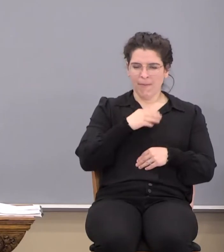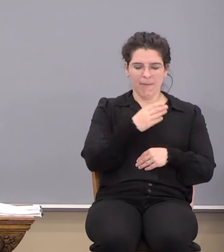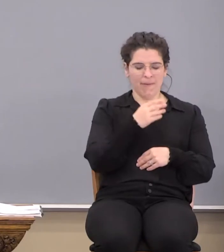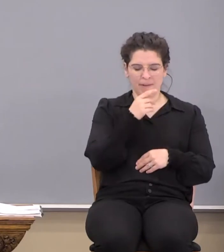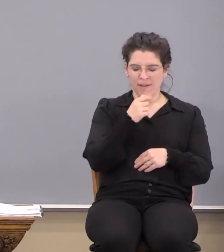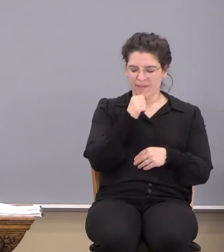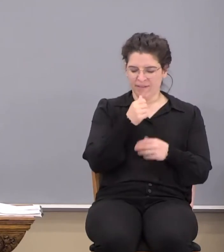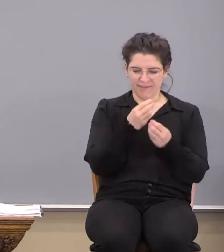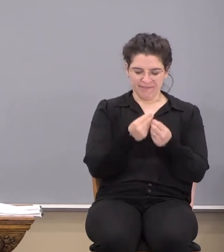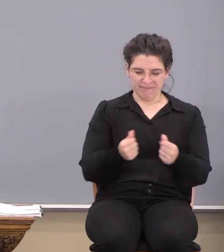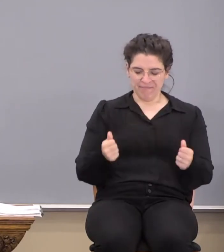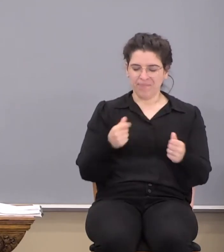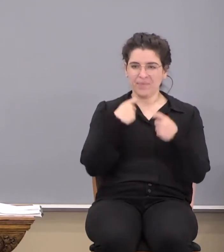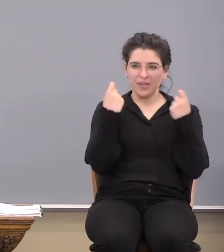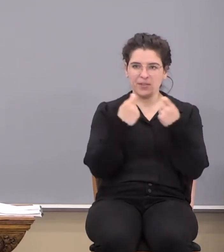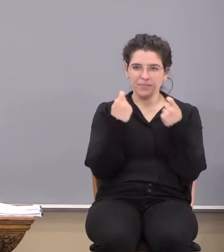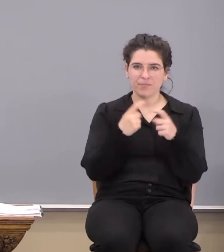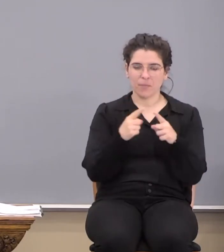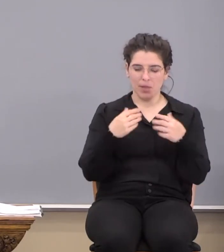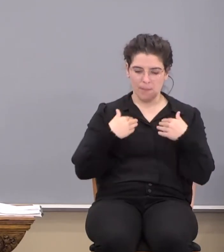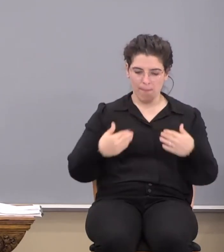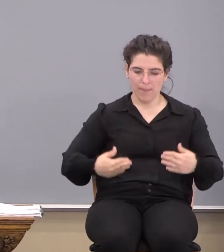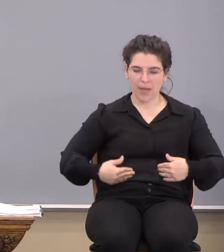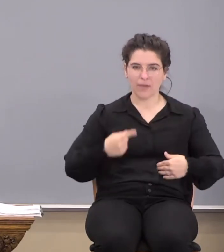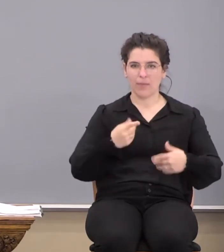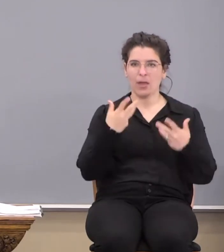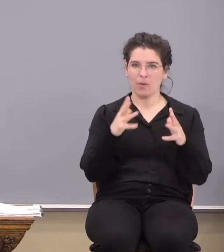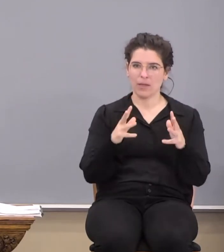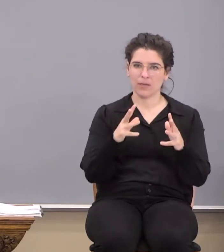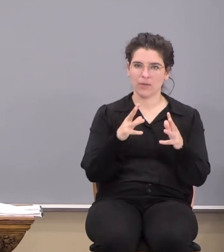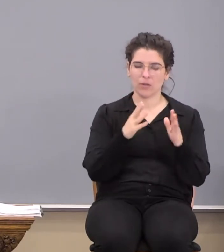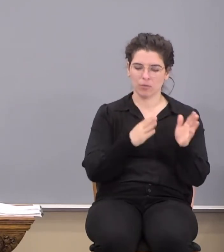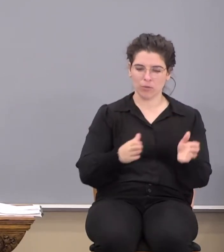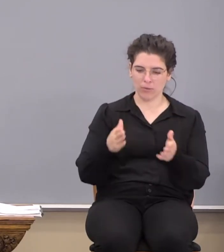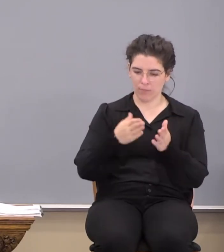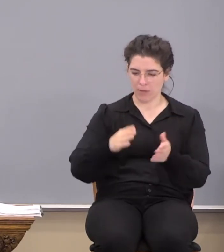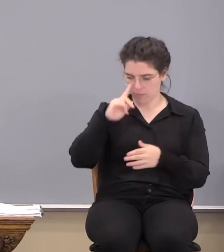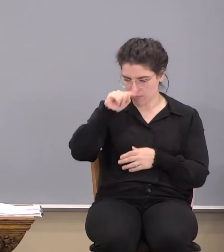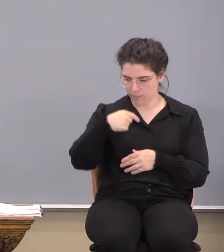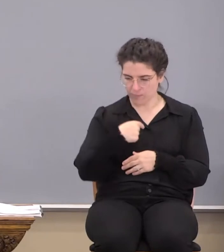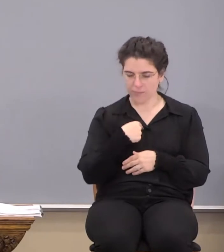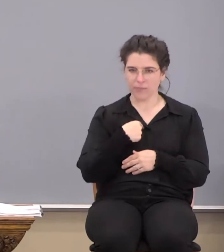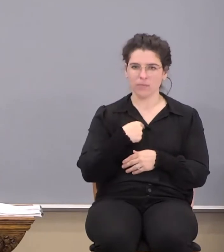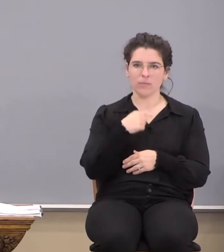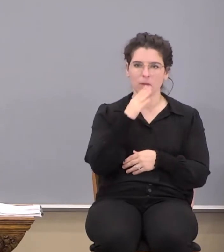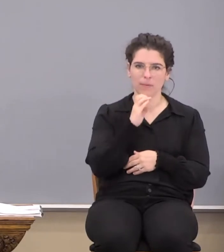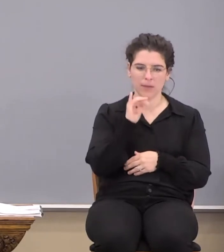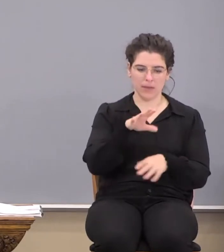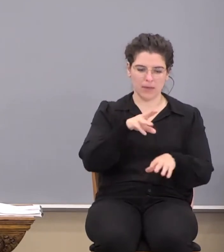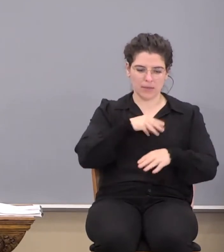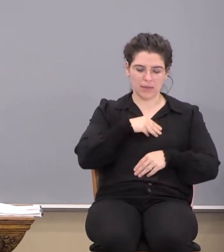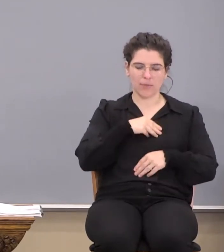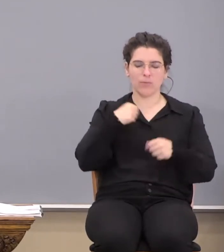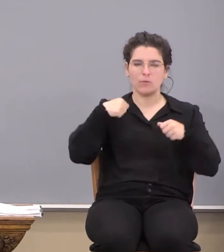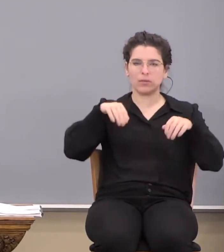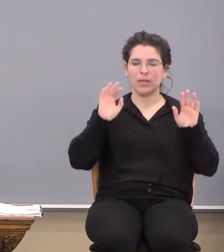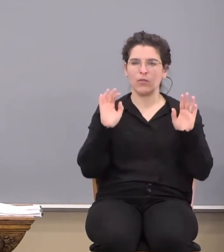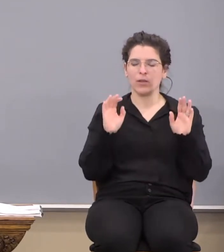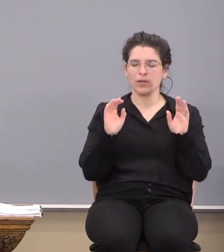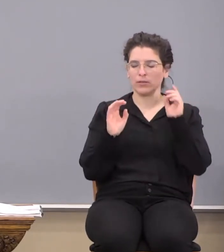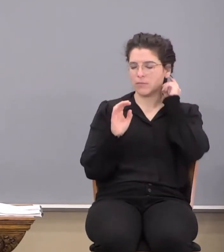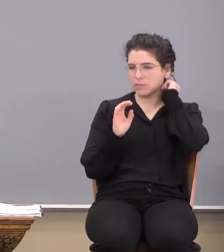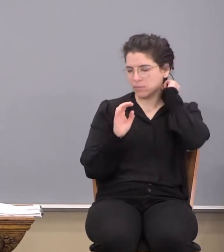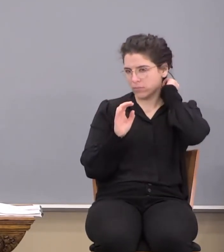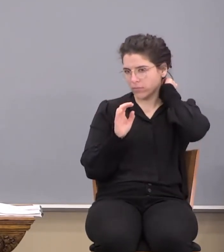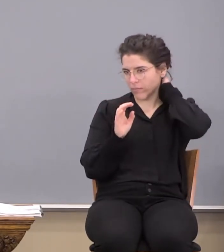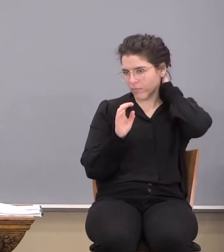they didn't take away sin. But a body hast thou prepared me to be that acceptable sacrifice, by the way. He says,